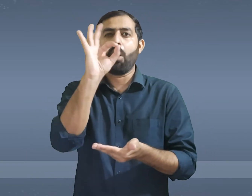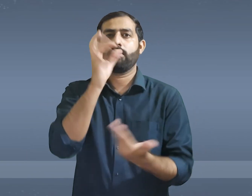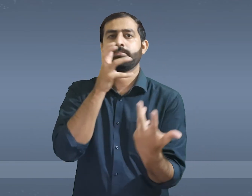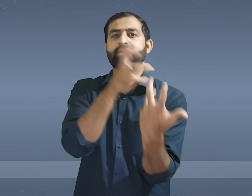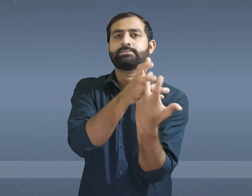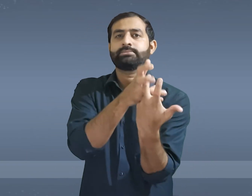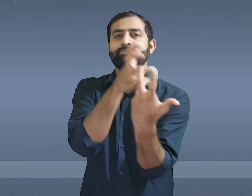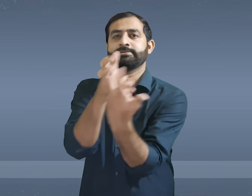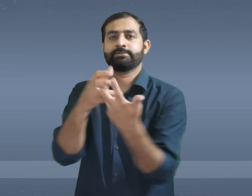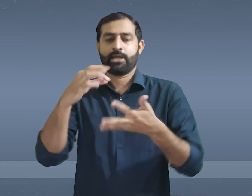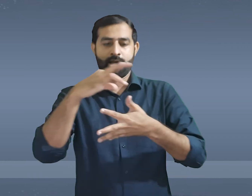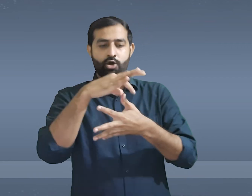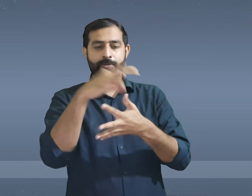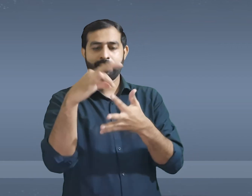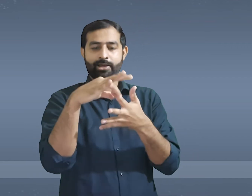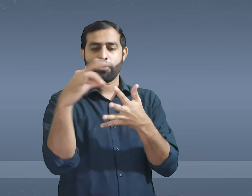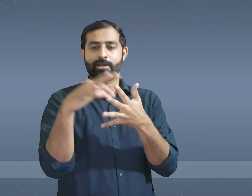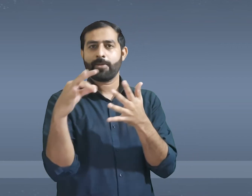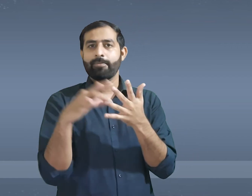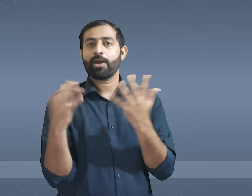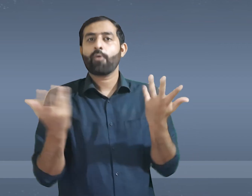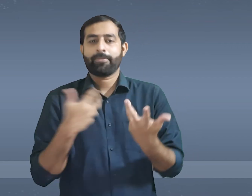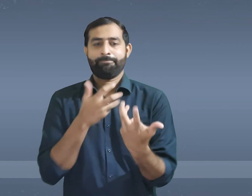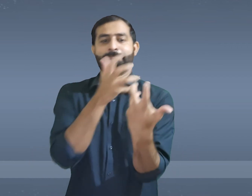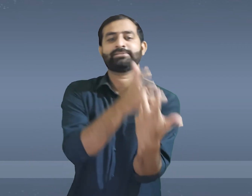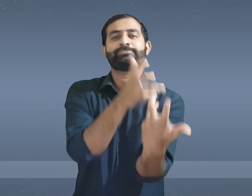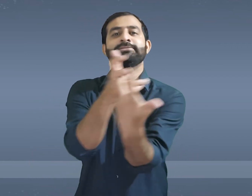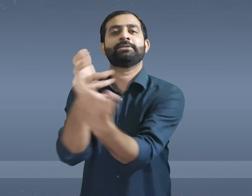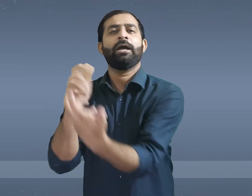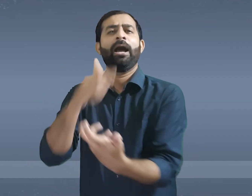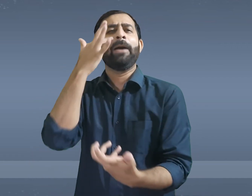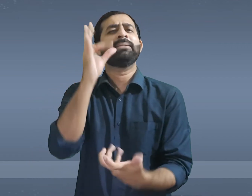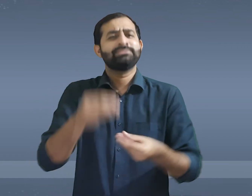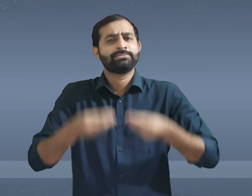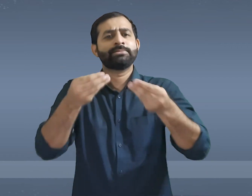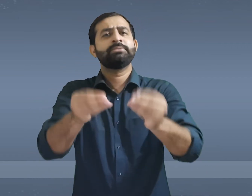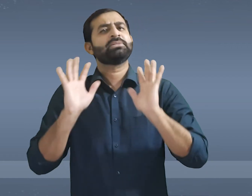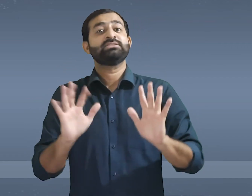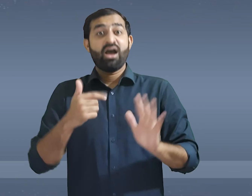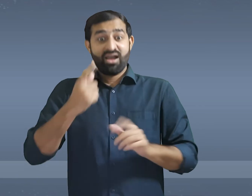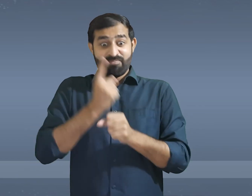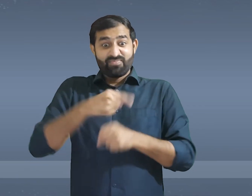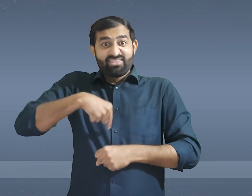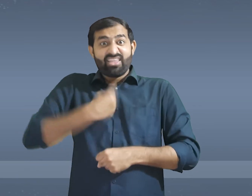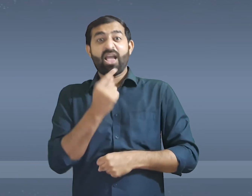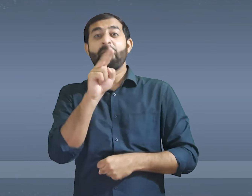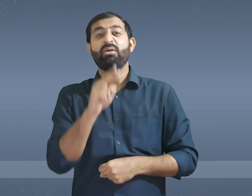The deaf educators should teach the deaf students as per the methods which is appropriate for them. It is